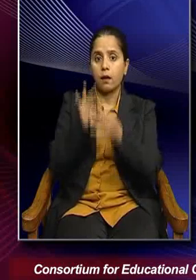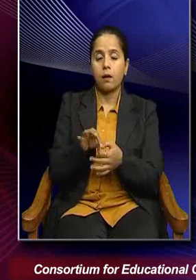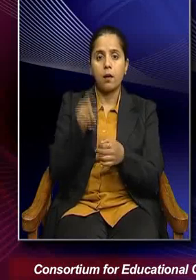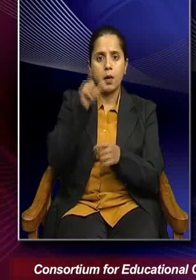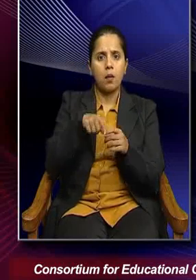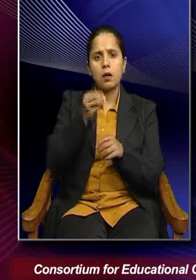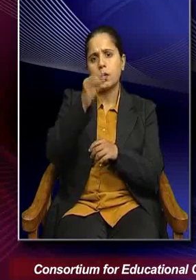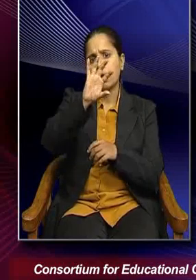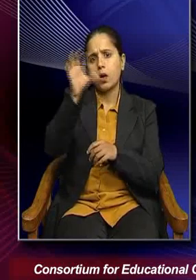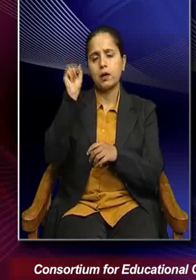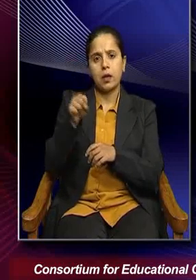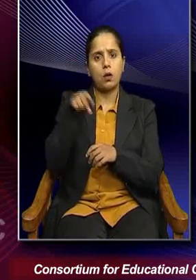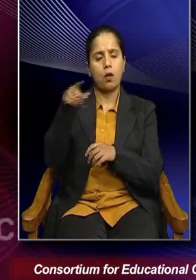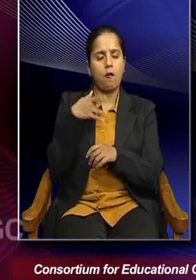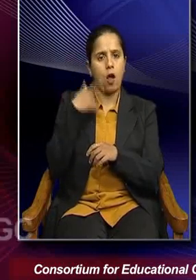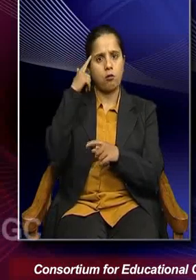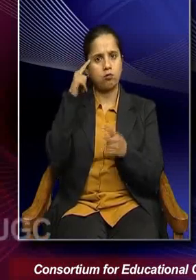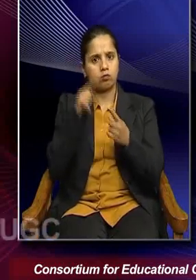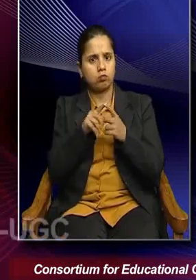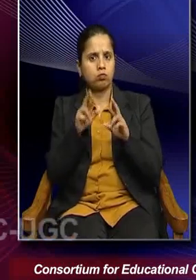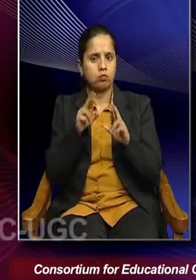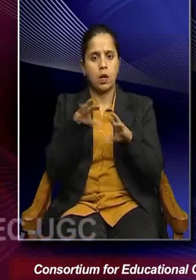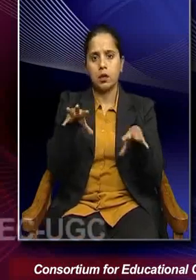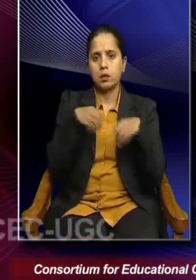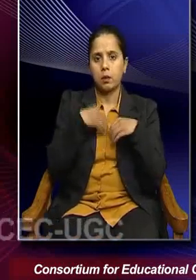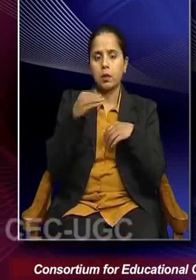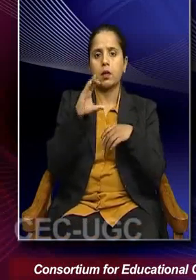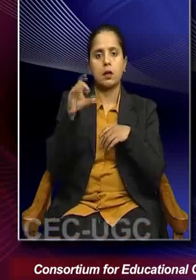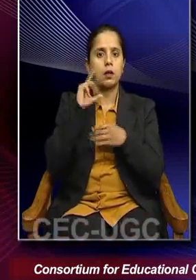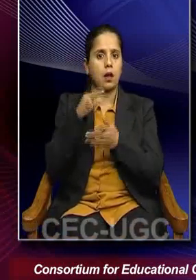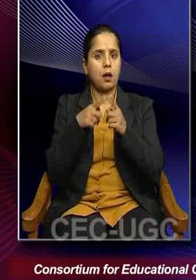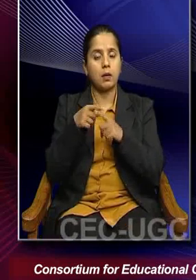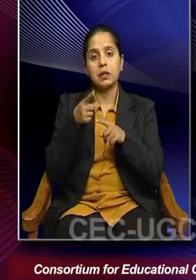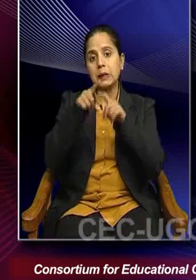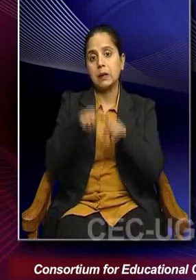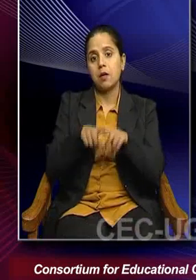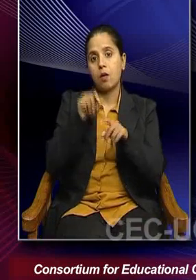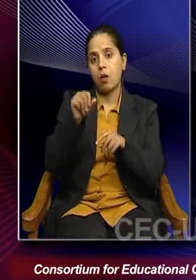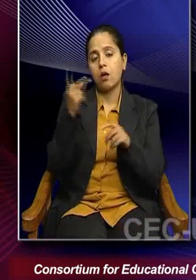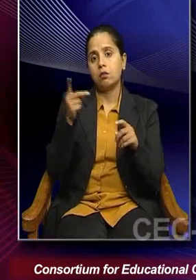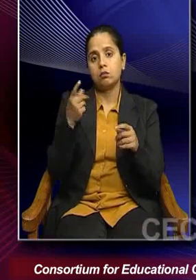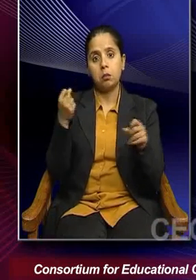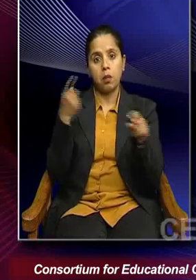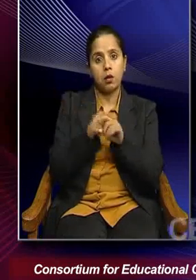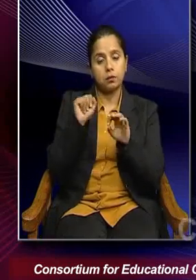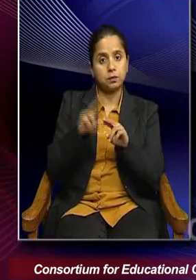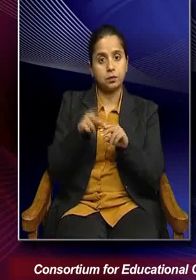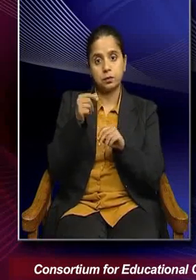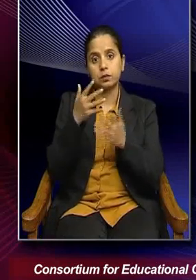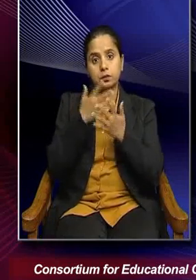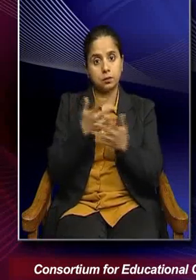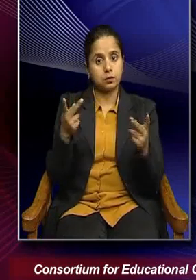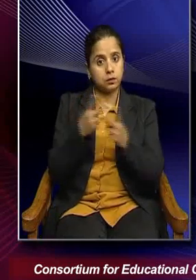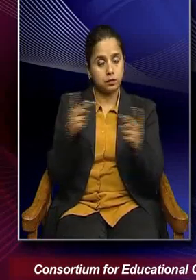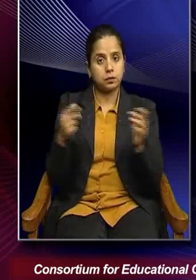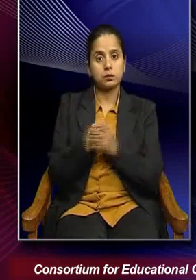countries can build their resilience and adapt to climate change, you know, depends on appropriate financial instruments. So,